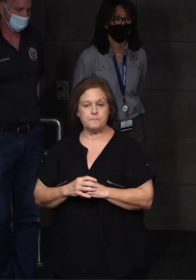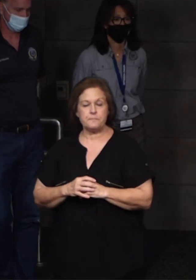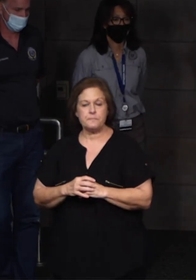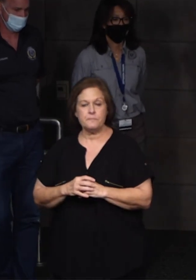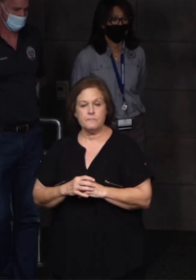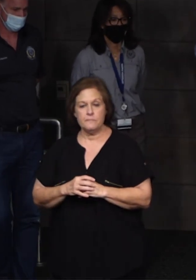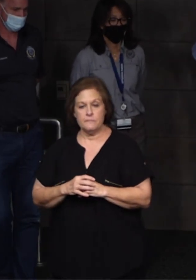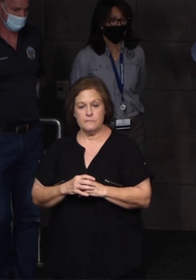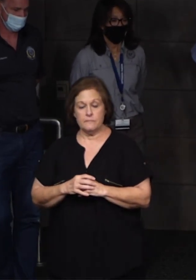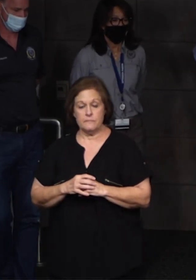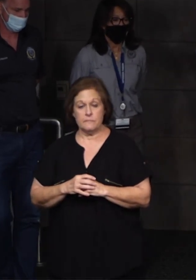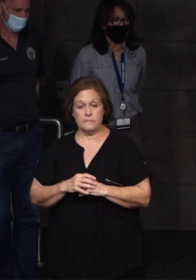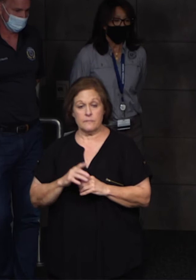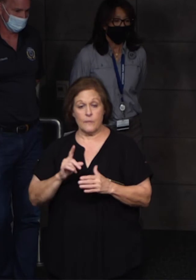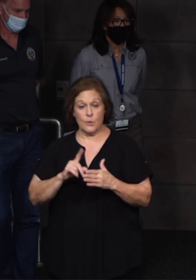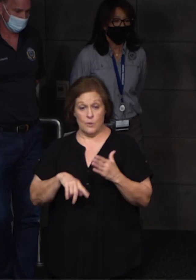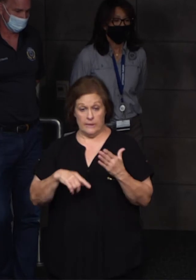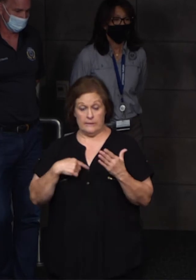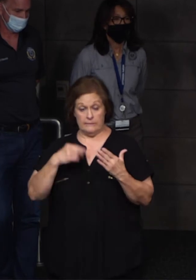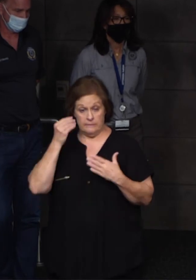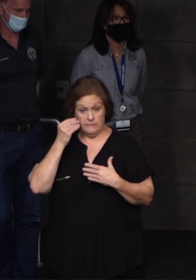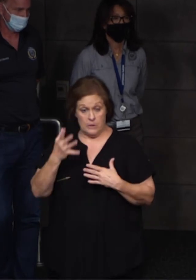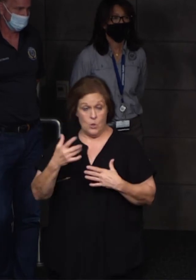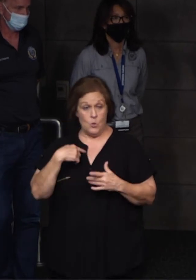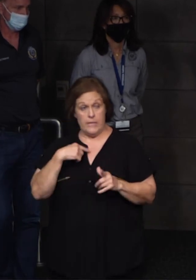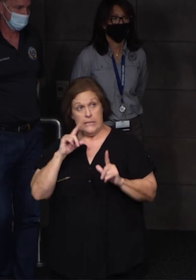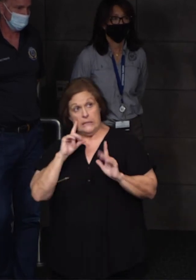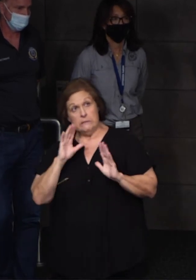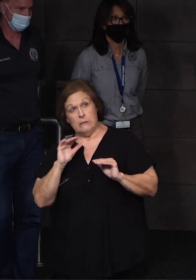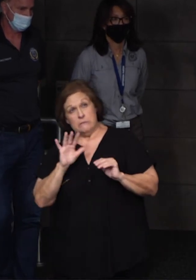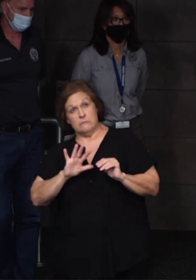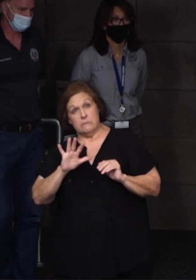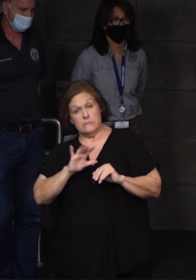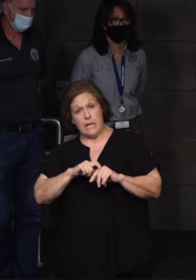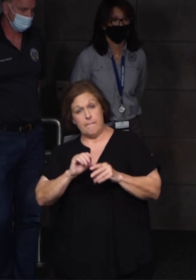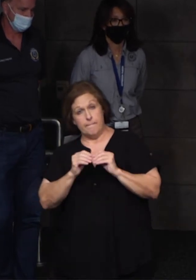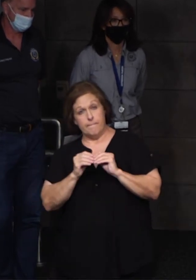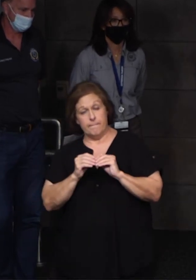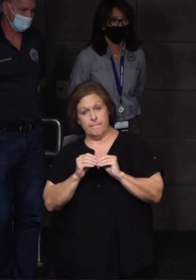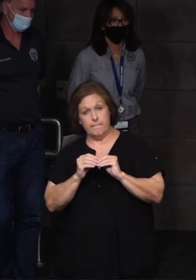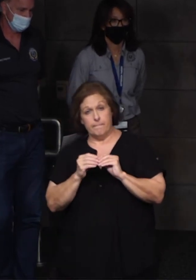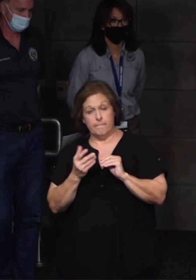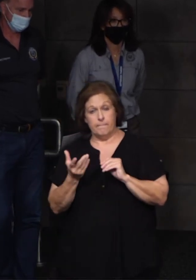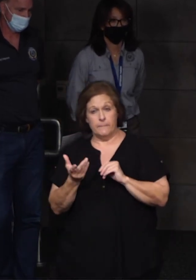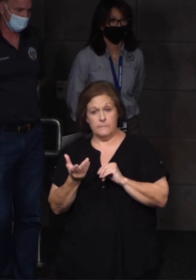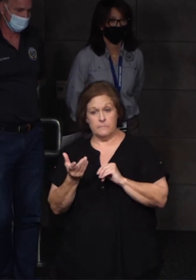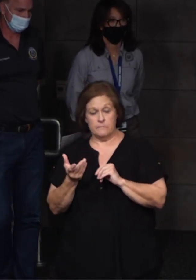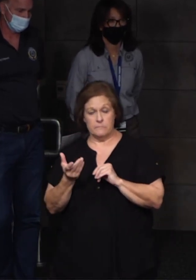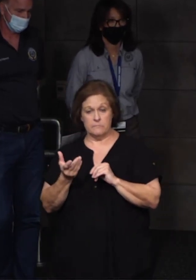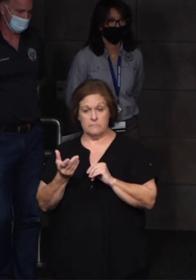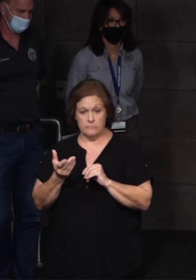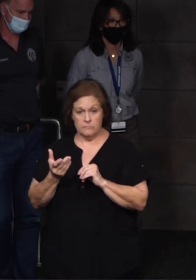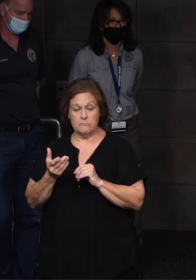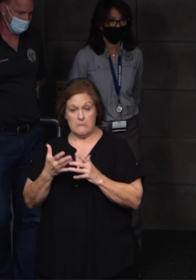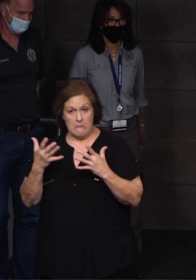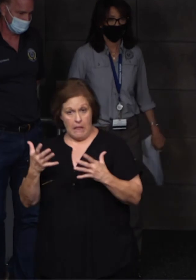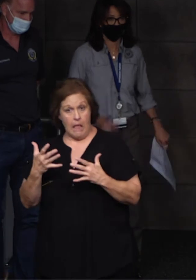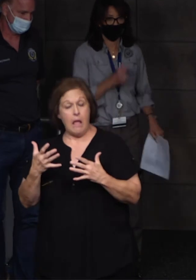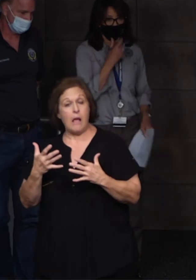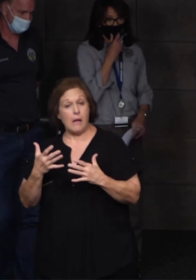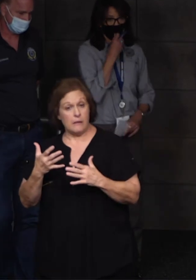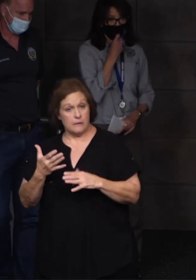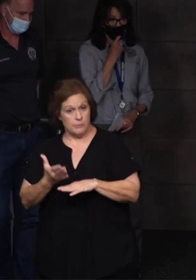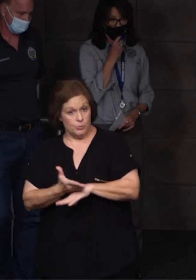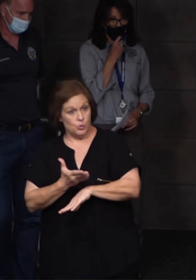So what I can say at this time is we're expecting, as far as estimated restoration timelines go, significant progress made